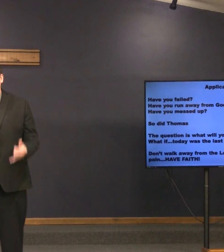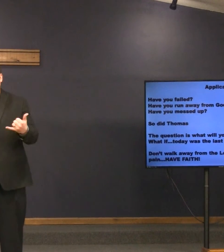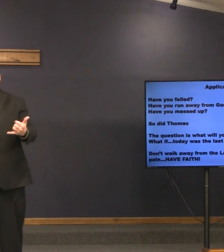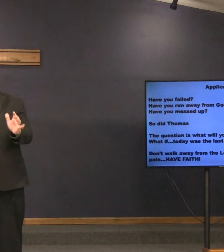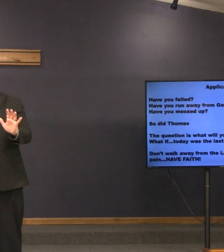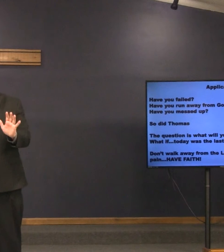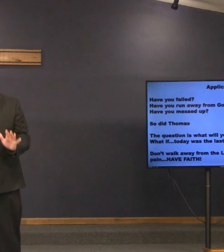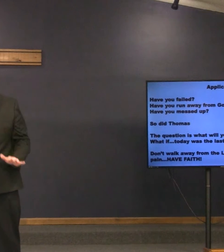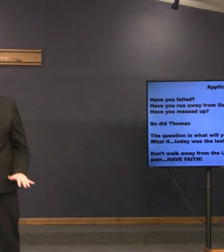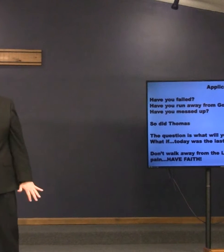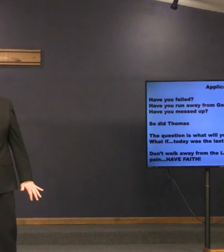Yeah.